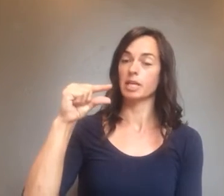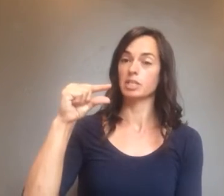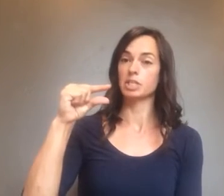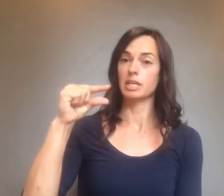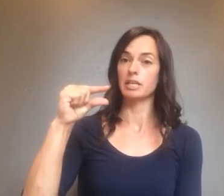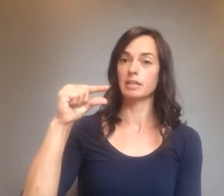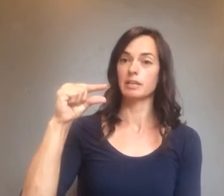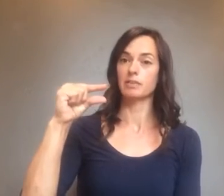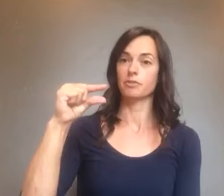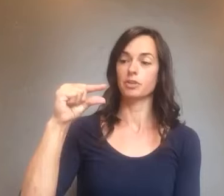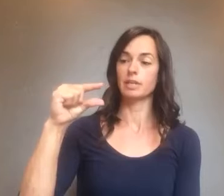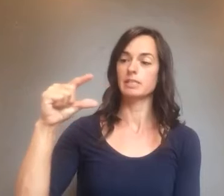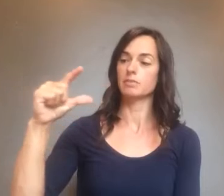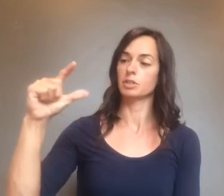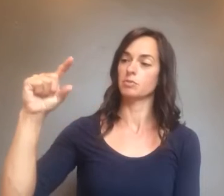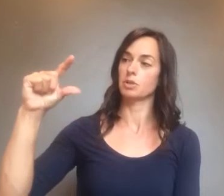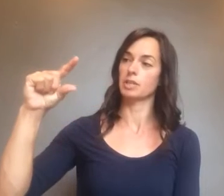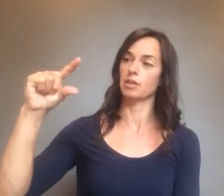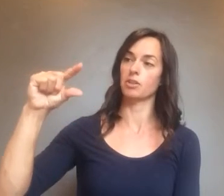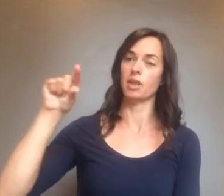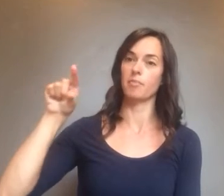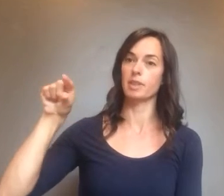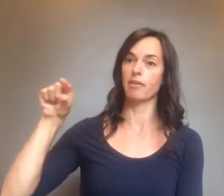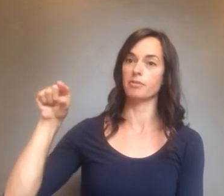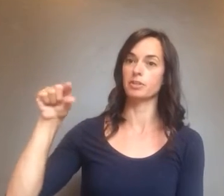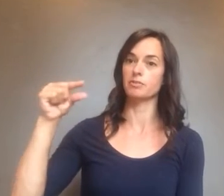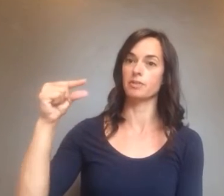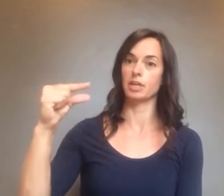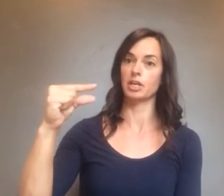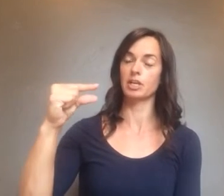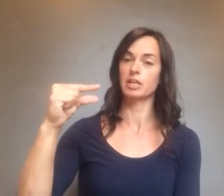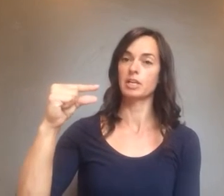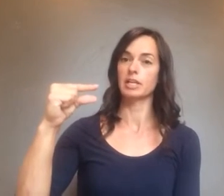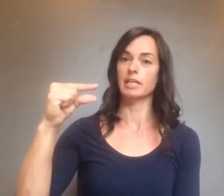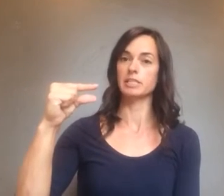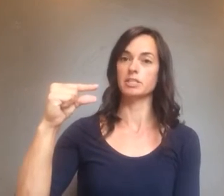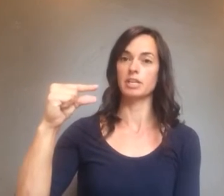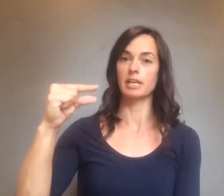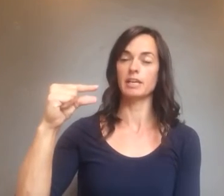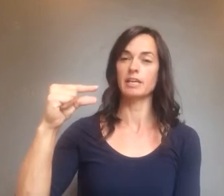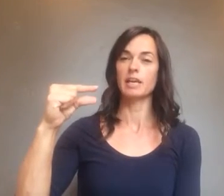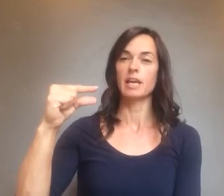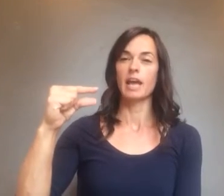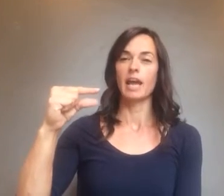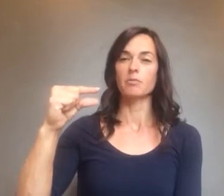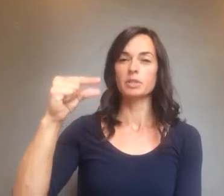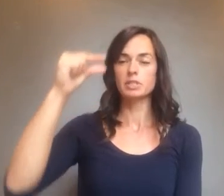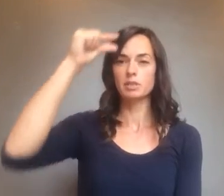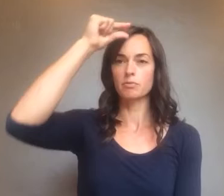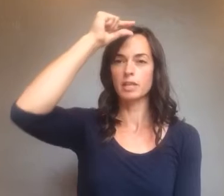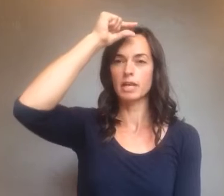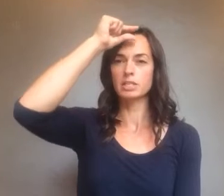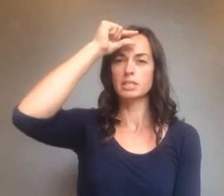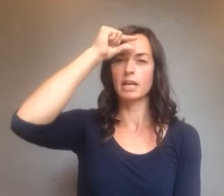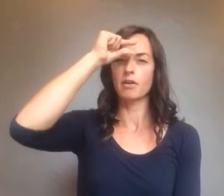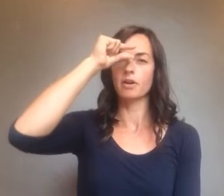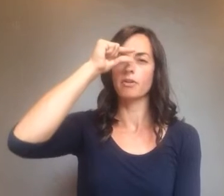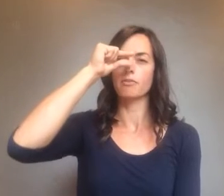make a G for Greece, which is where you take your thumb and that first finger. That's a G. And we're just going to run that G down our